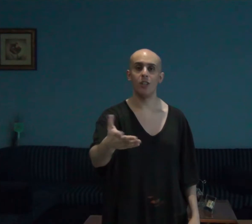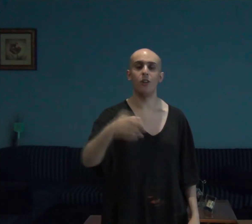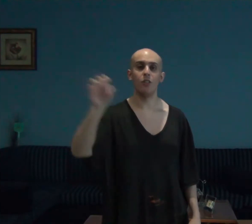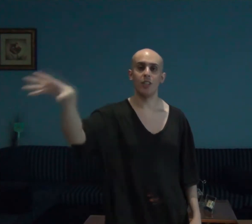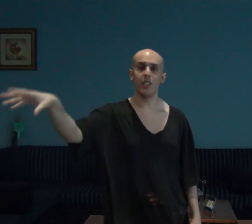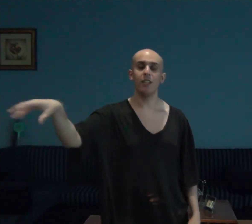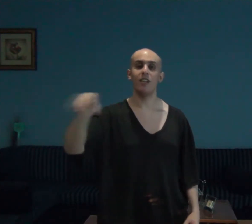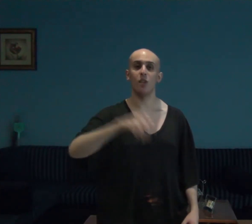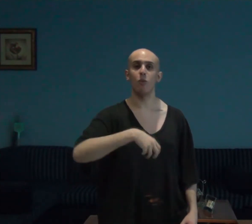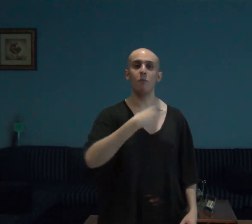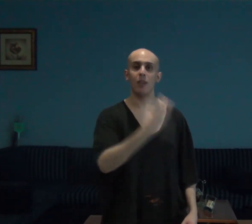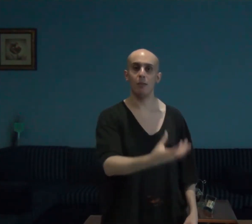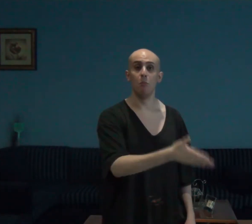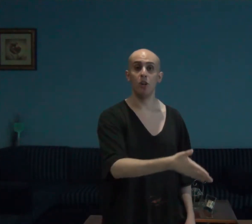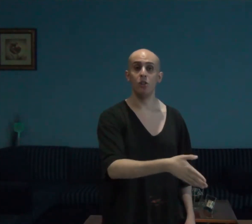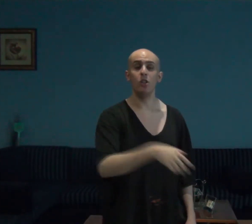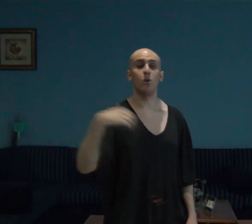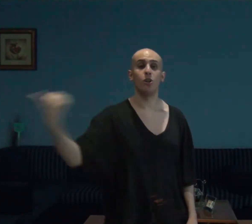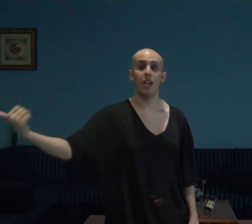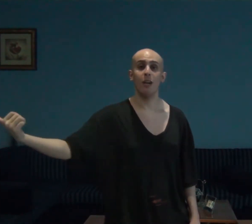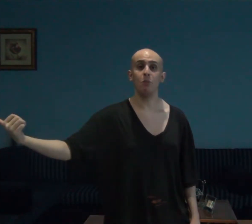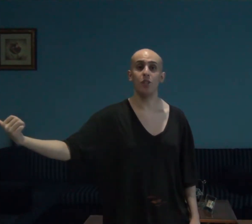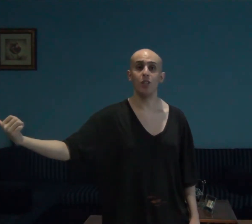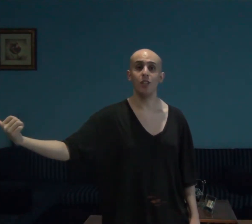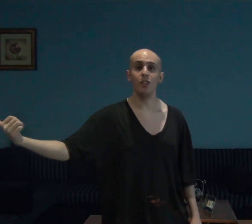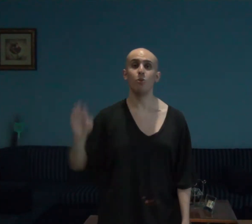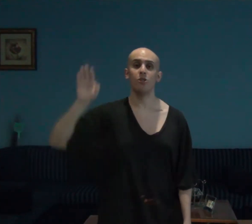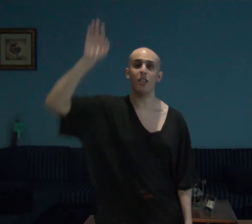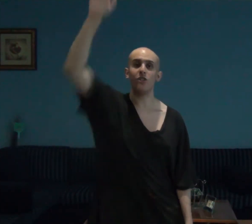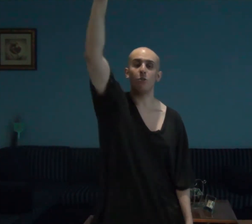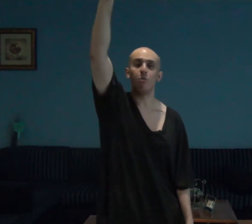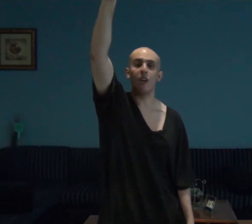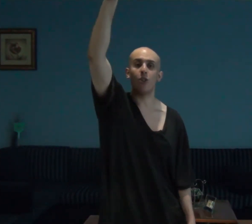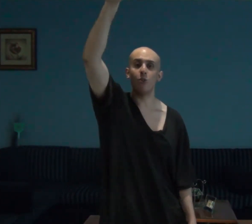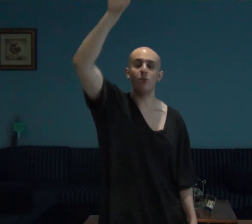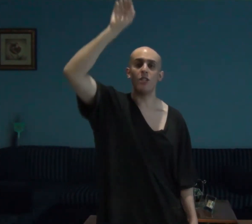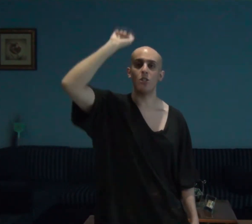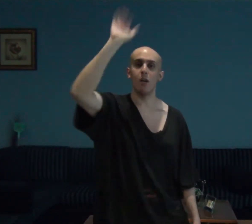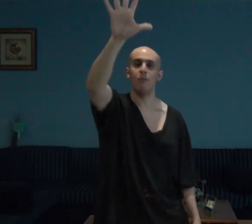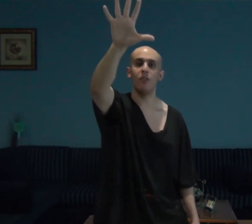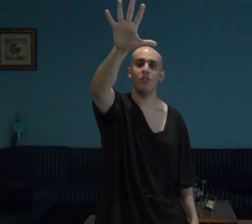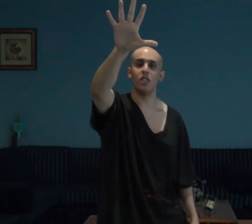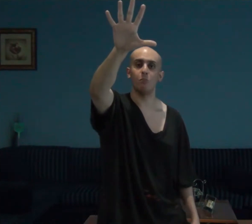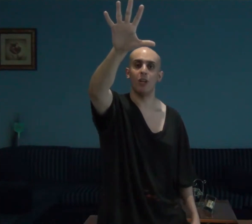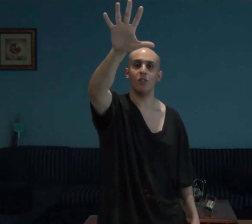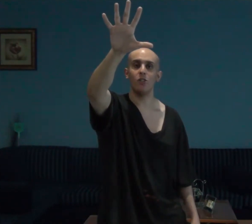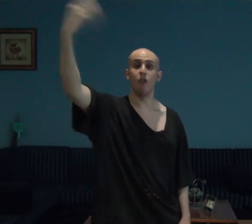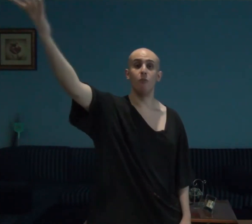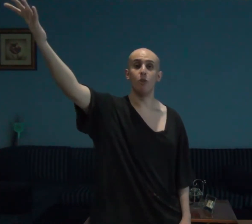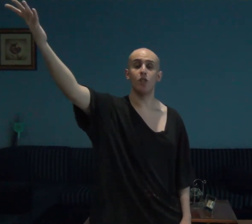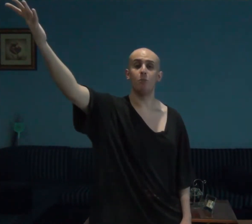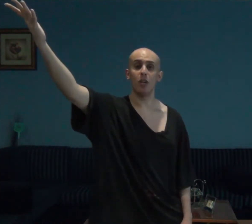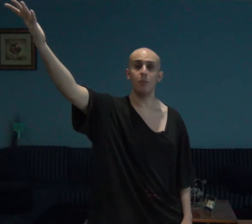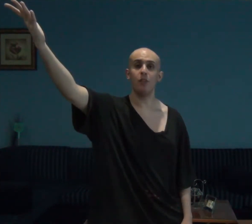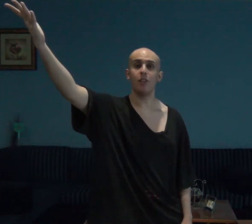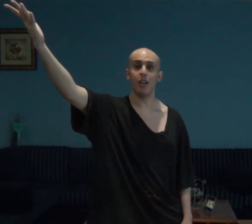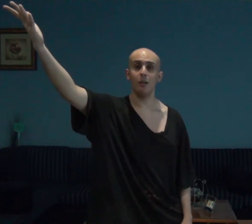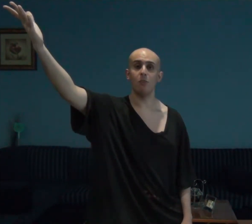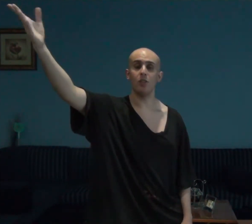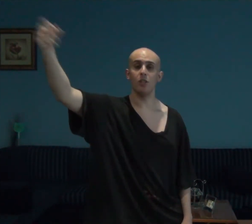online as a webcam model or cam girl who seeks to break through the top 50 spot of most popular cam girl